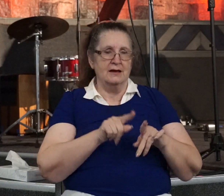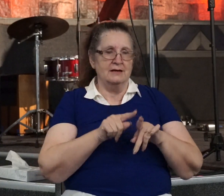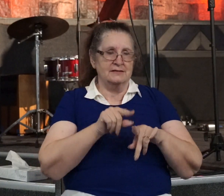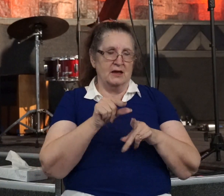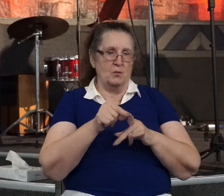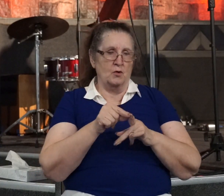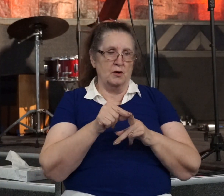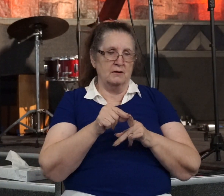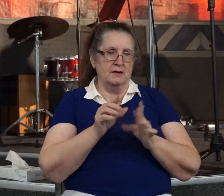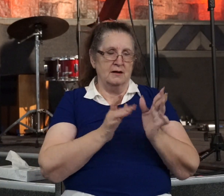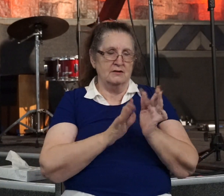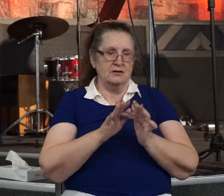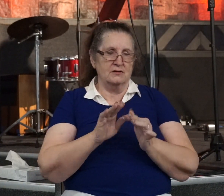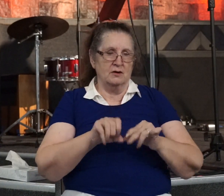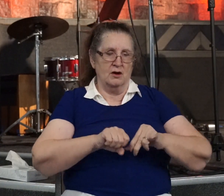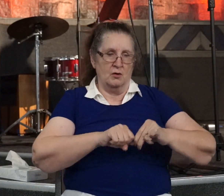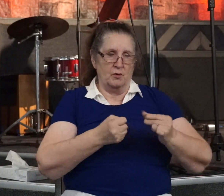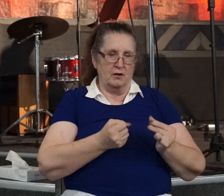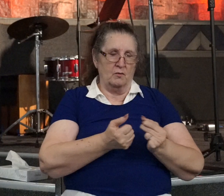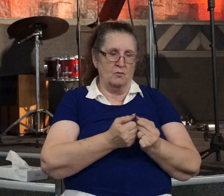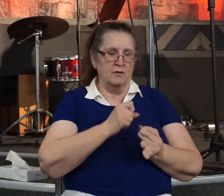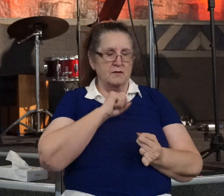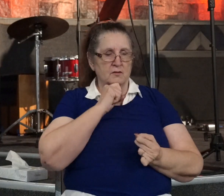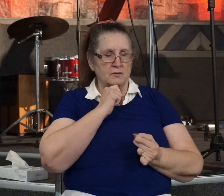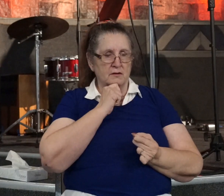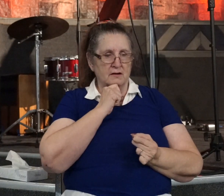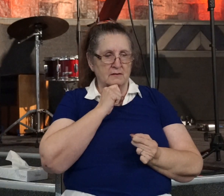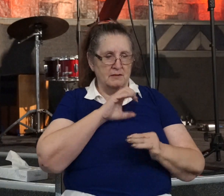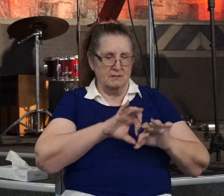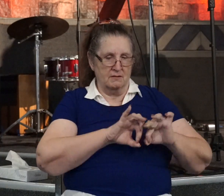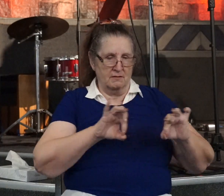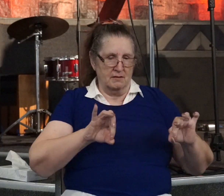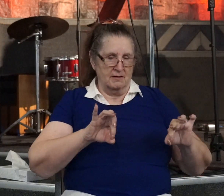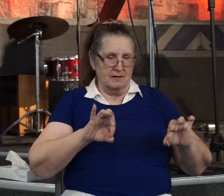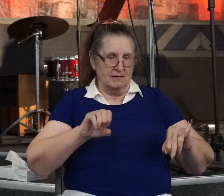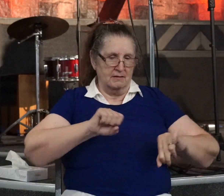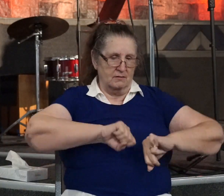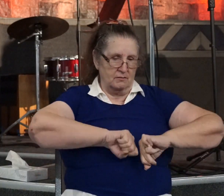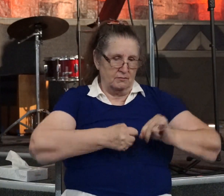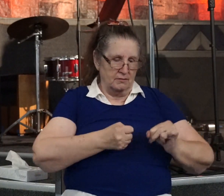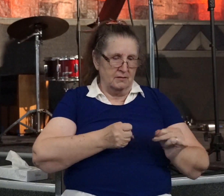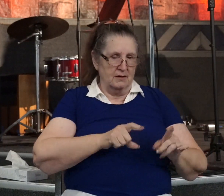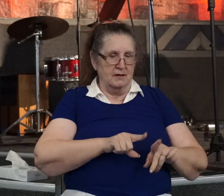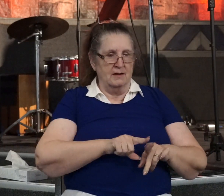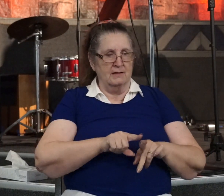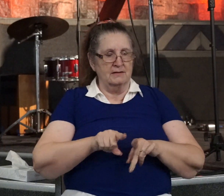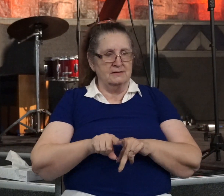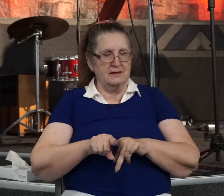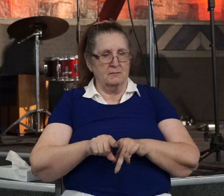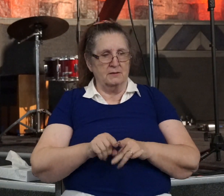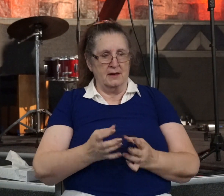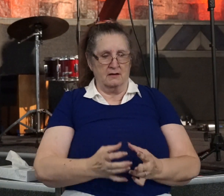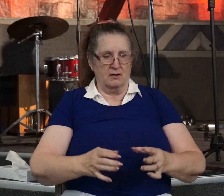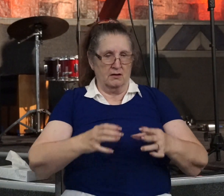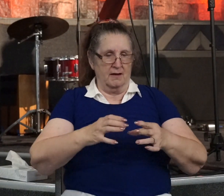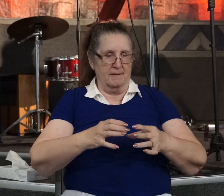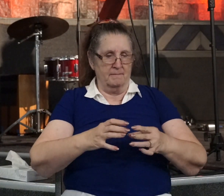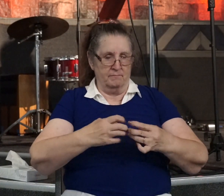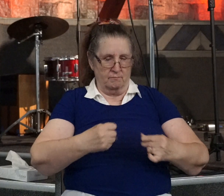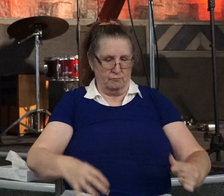it says, You shall break them with a rod of iron. You shall dash them to pieces like a potter's vessel. That word